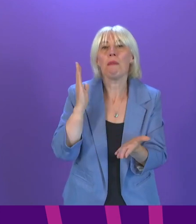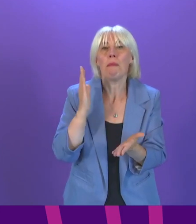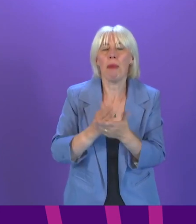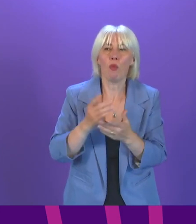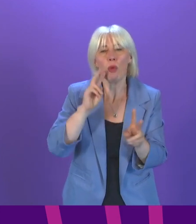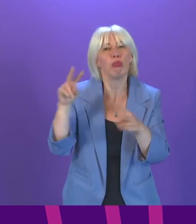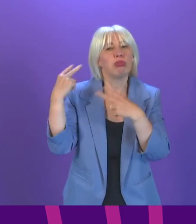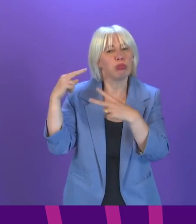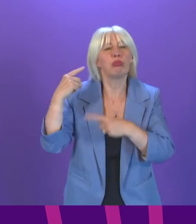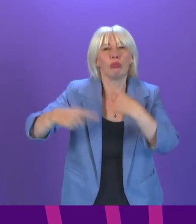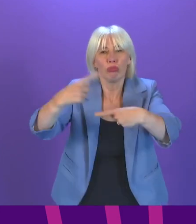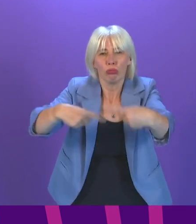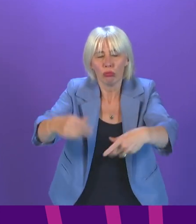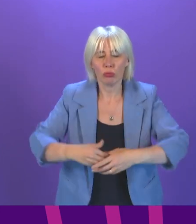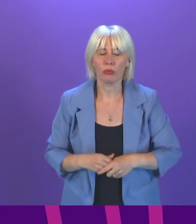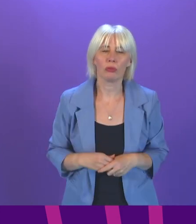be followed by Audrey Nicoll.